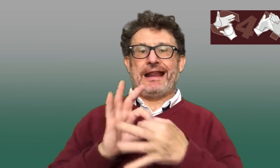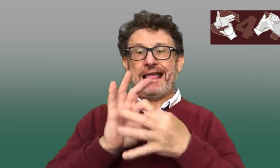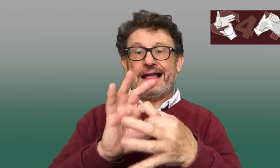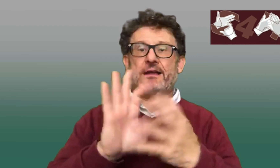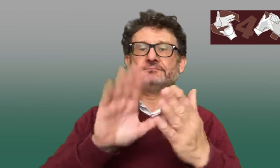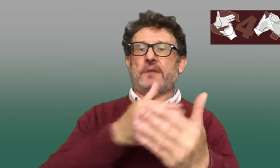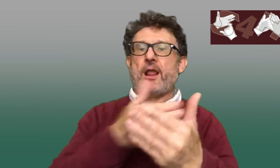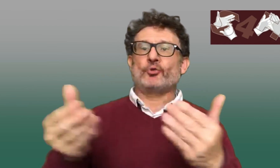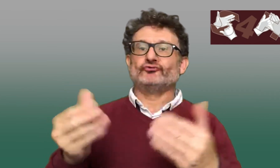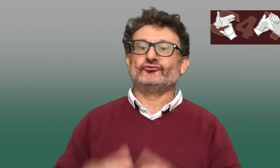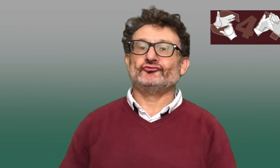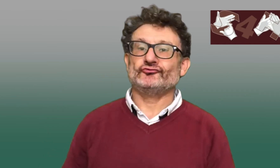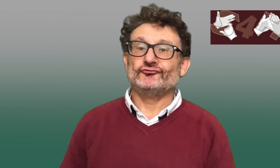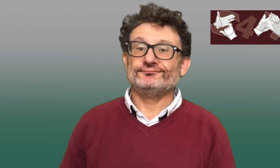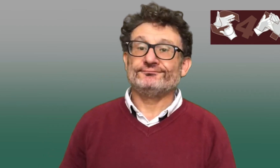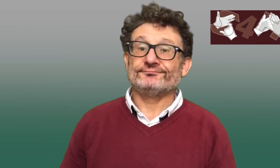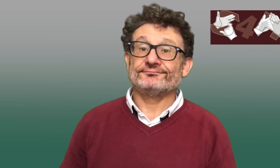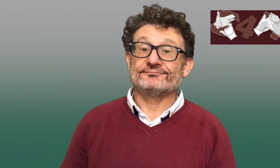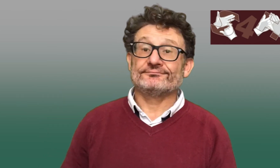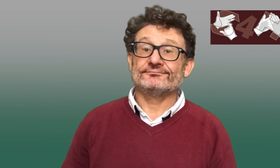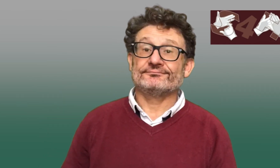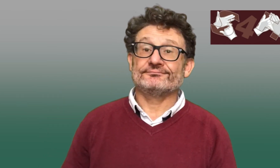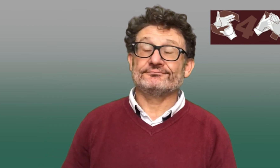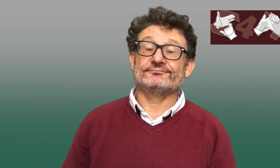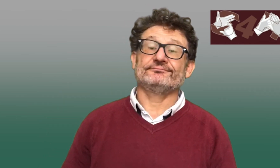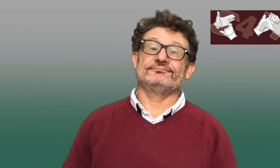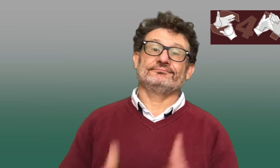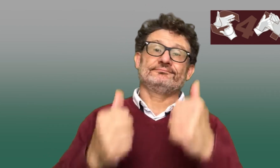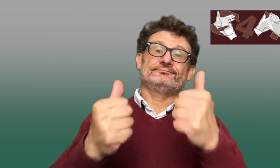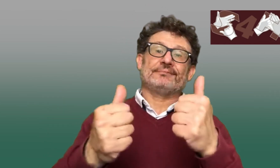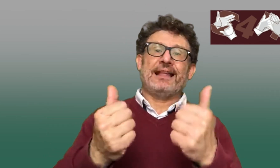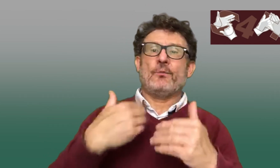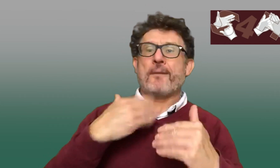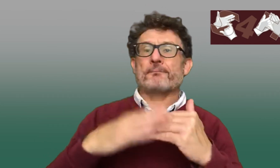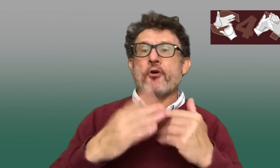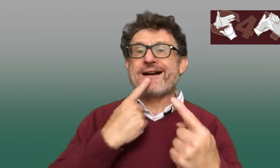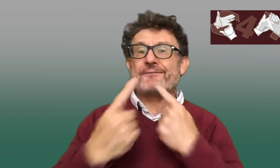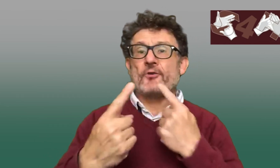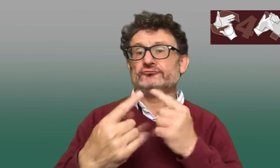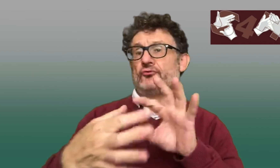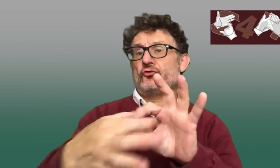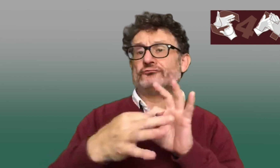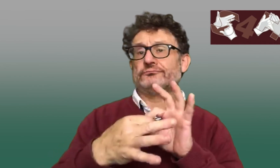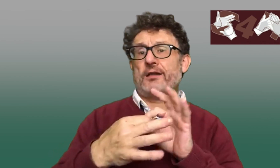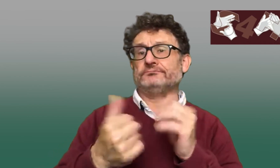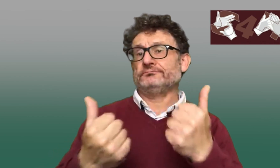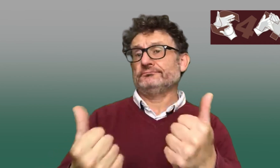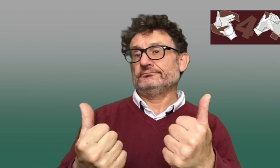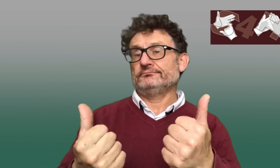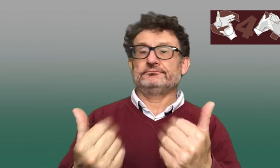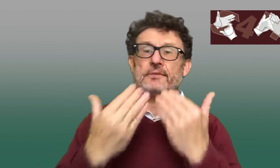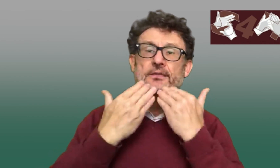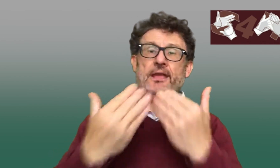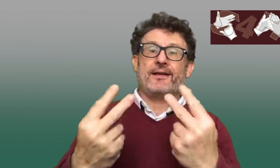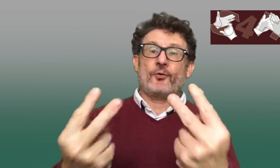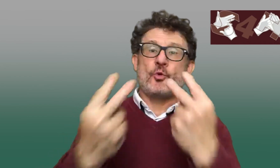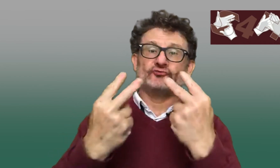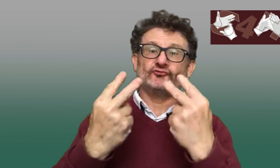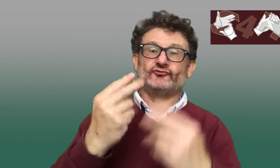why their culture is so rich and their language. OK, so if you want any further information, feel free to be in contact. And thank you for